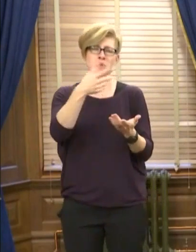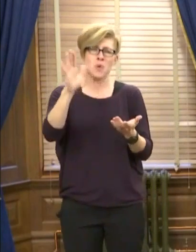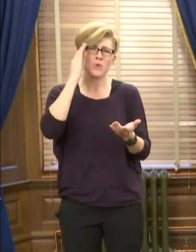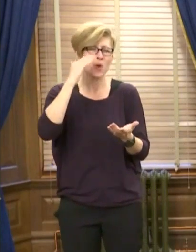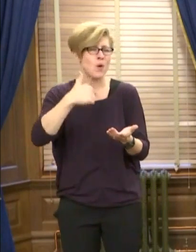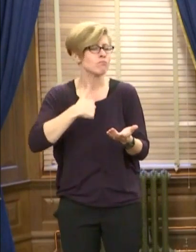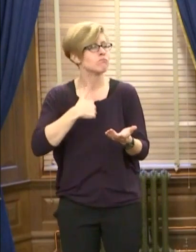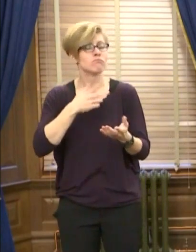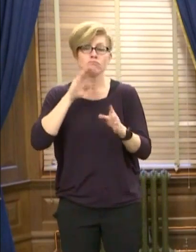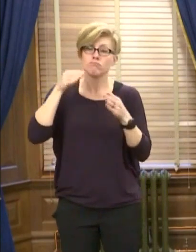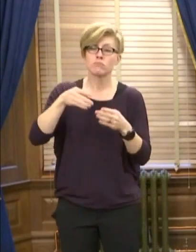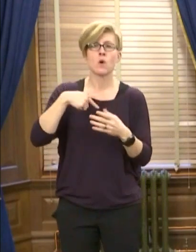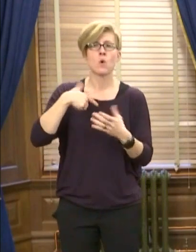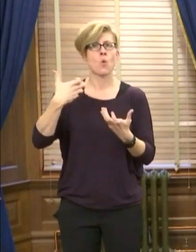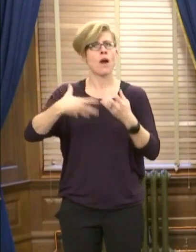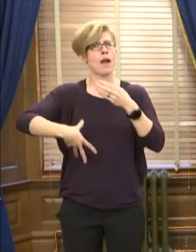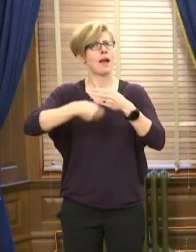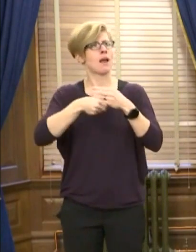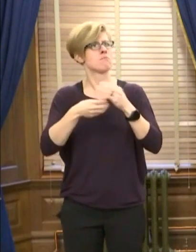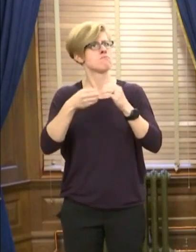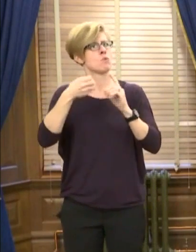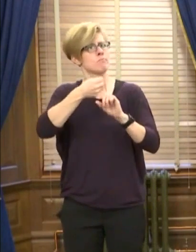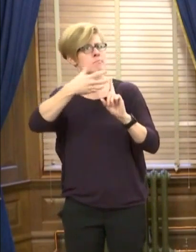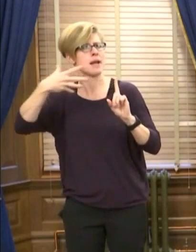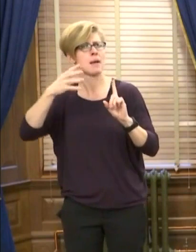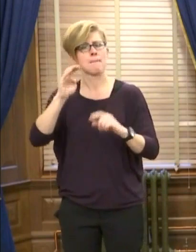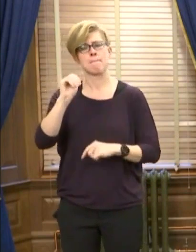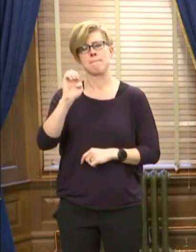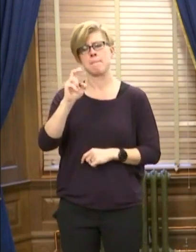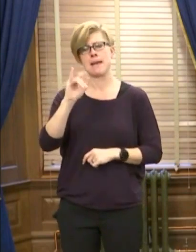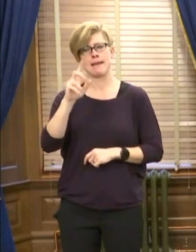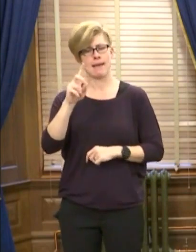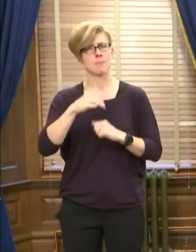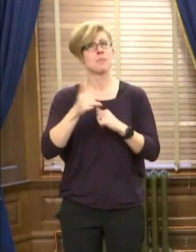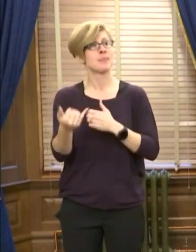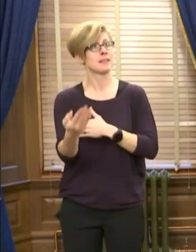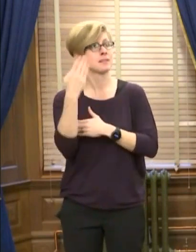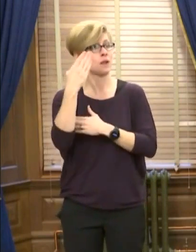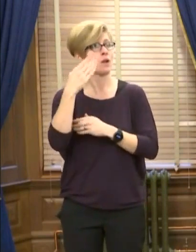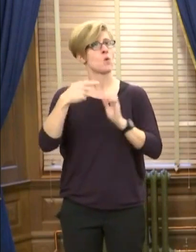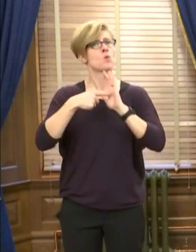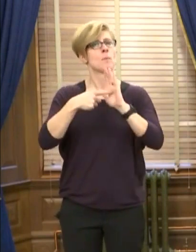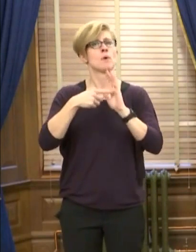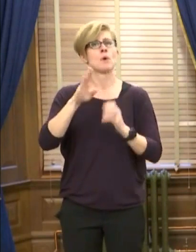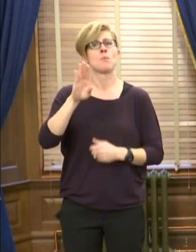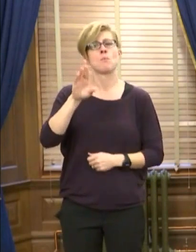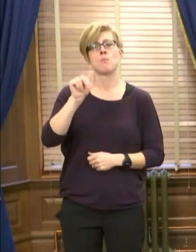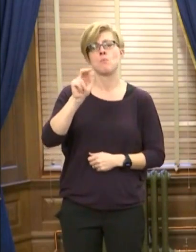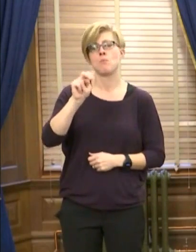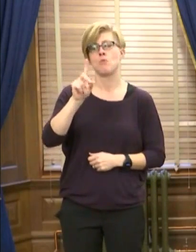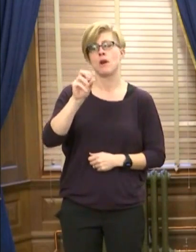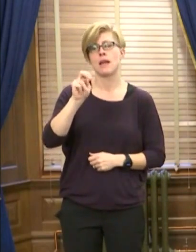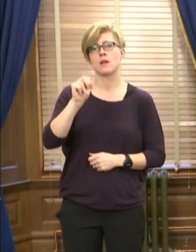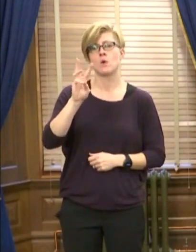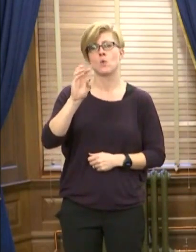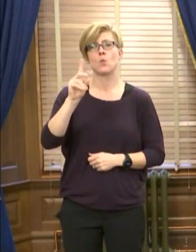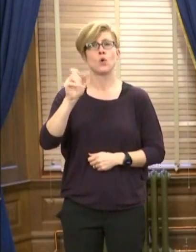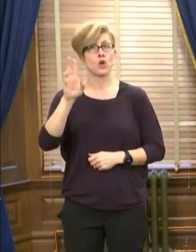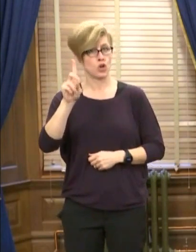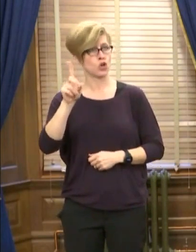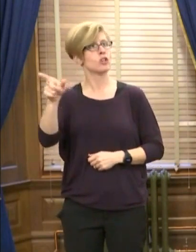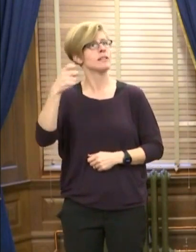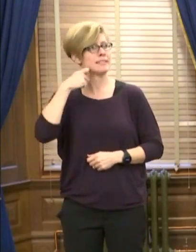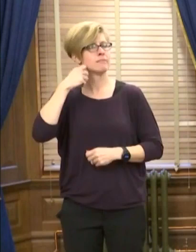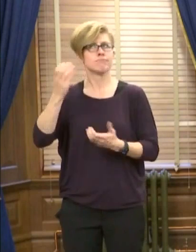about, is Medicaid expansion. This morning, Representative Brandon Woodard introduced legislation to expand Medicaid